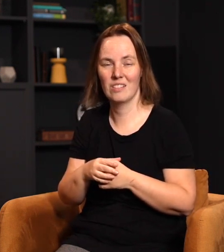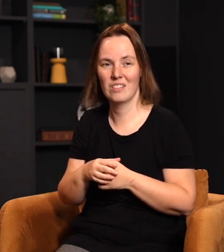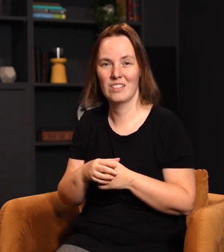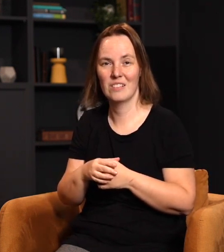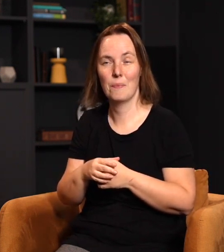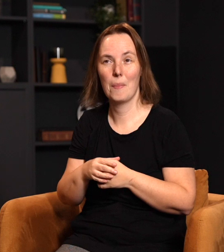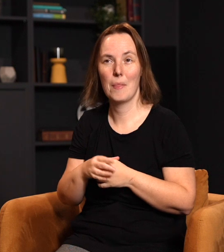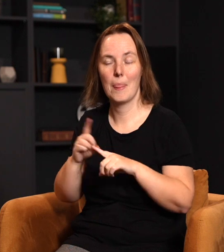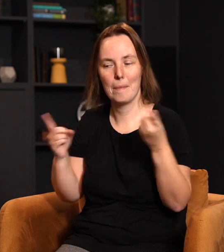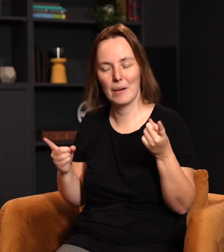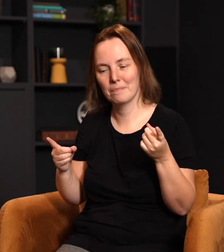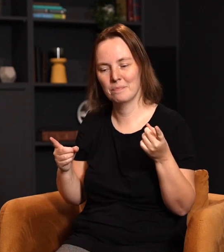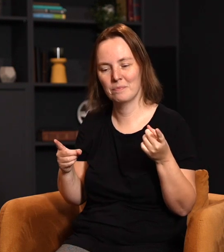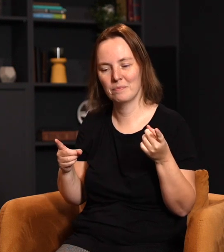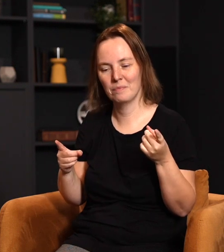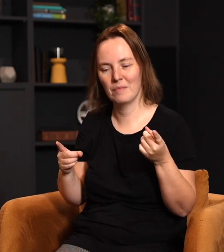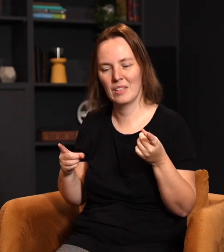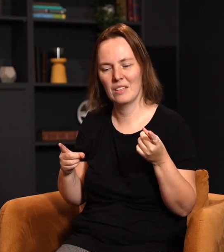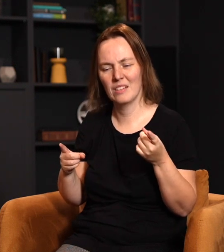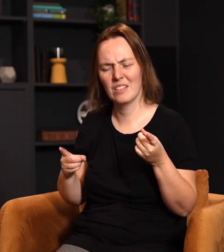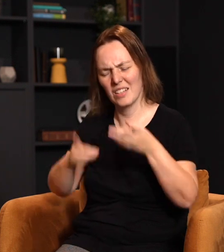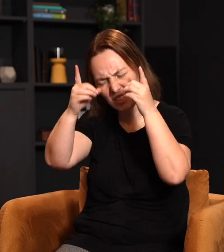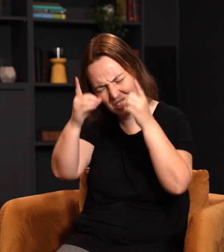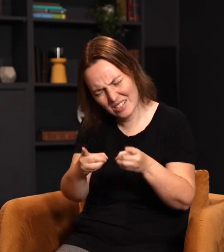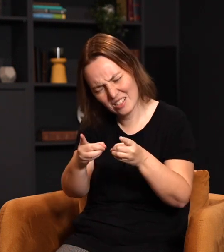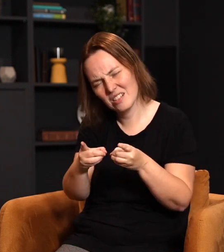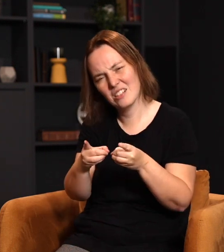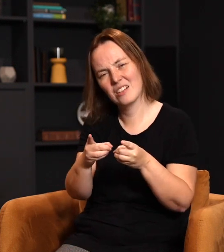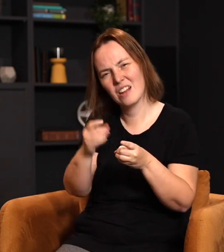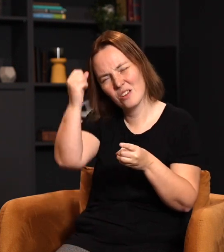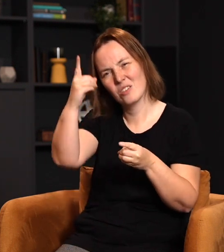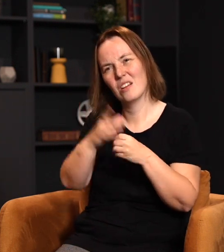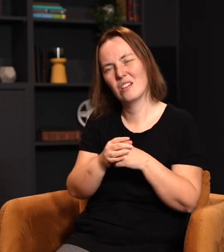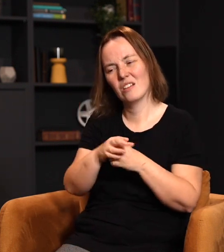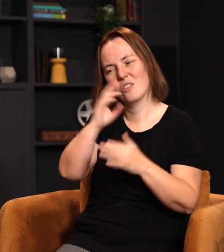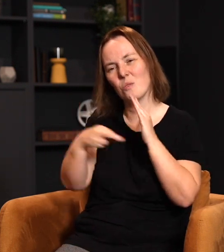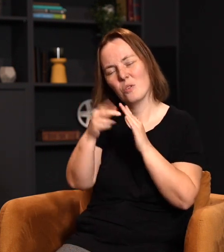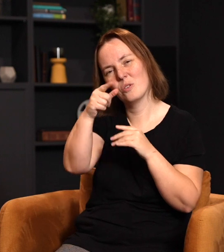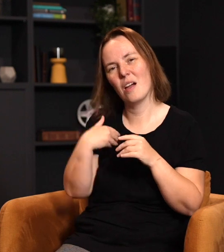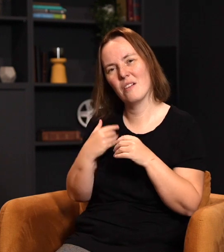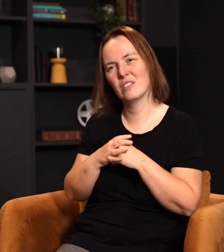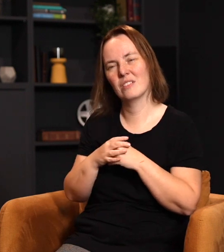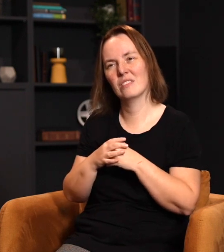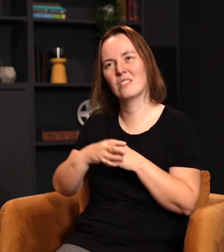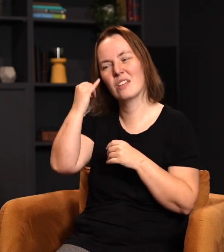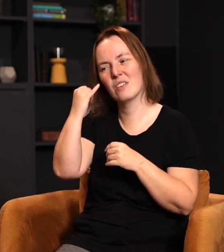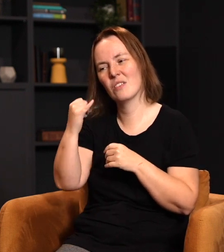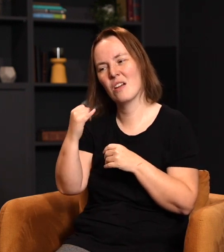Whatever. I'm getting off topic. But it's just that intentionality. It's just understanding the role that you have. Even if you're